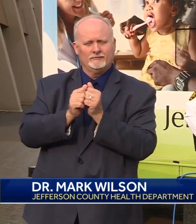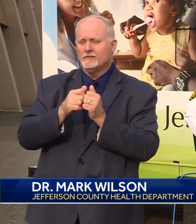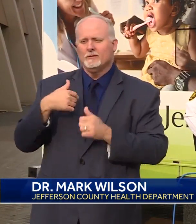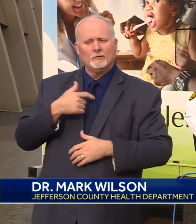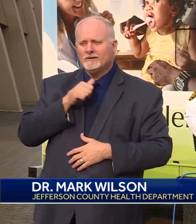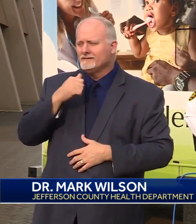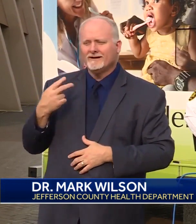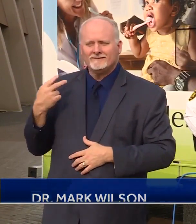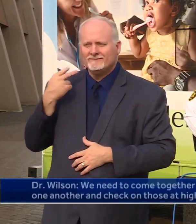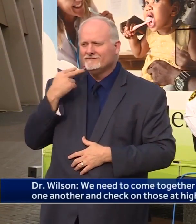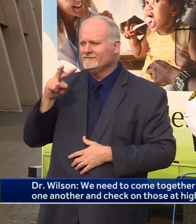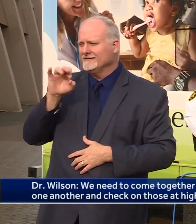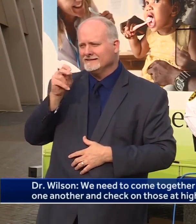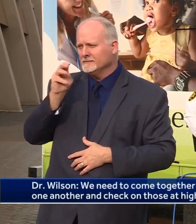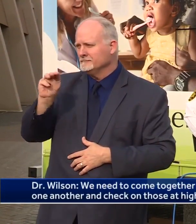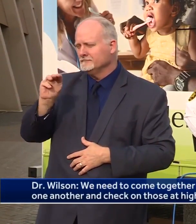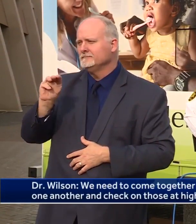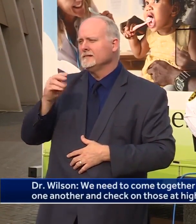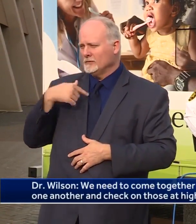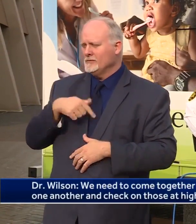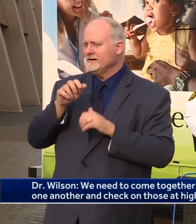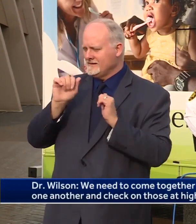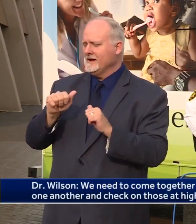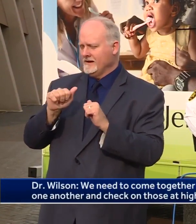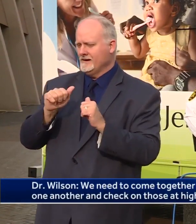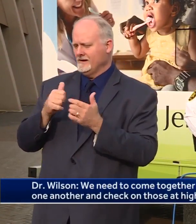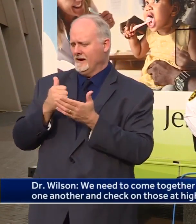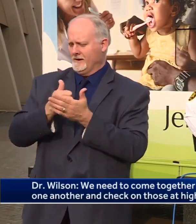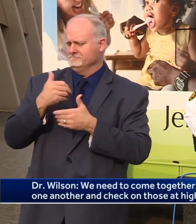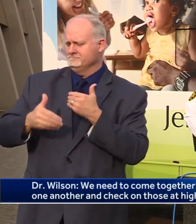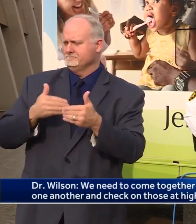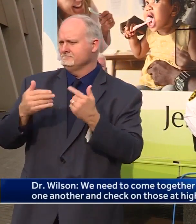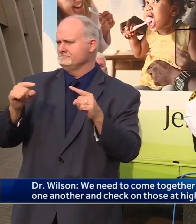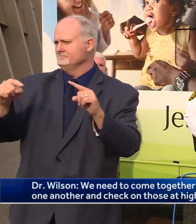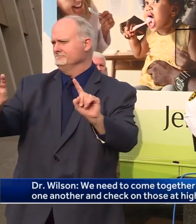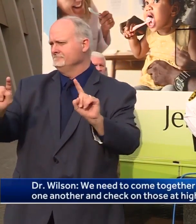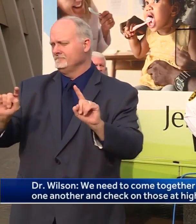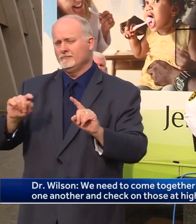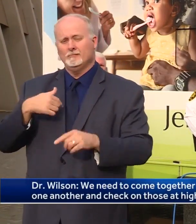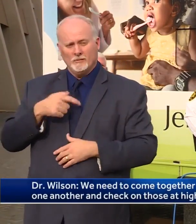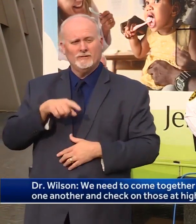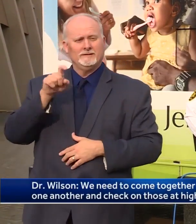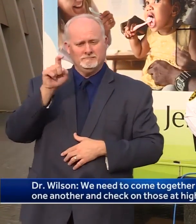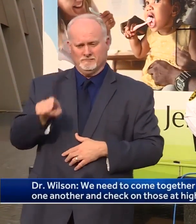victims here, we can make a big difference in the outcome of this, but we must act now.